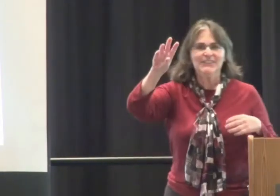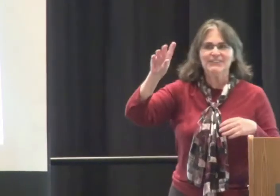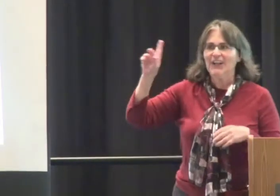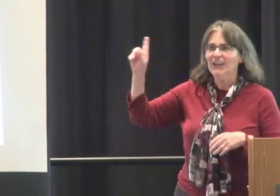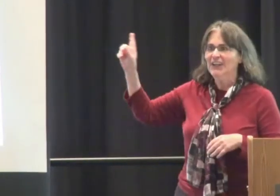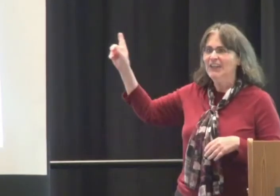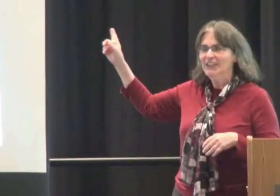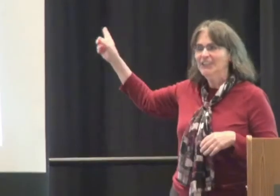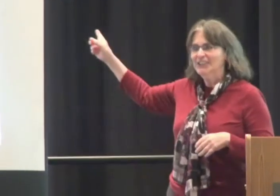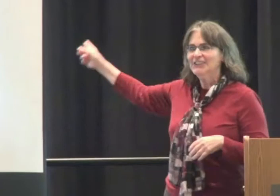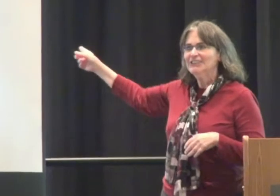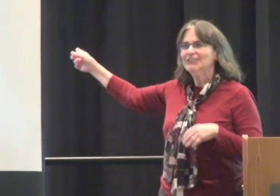Tremendous work.